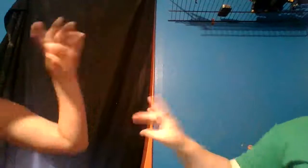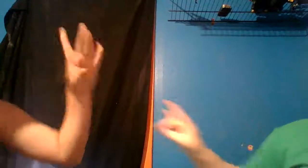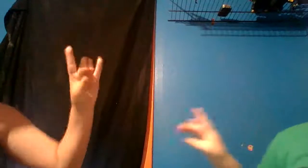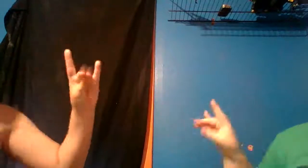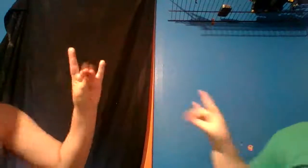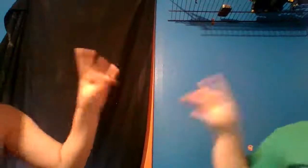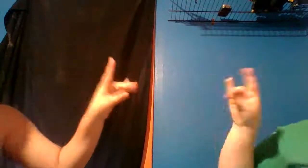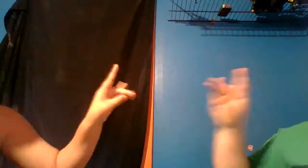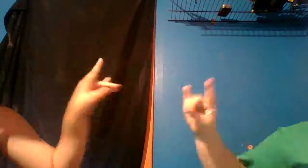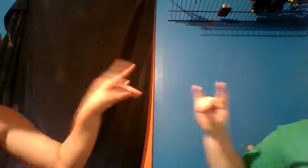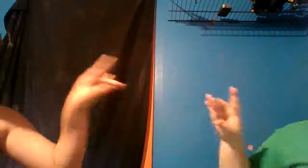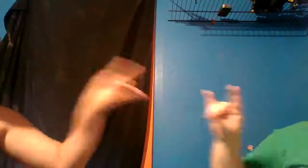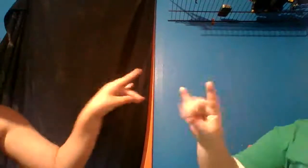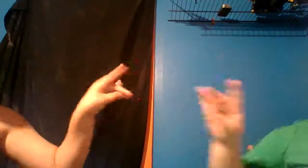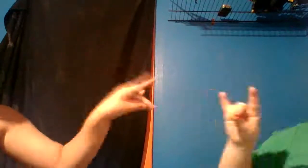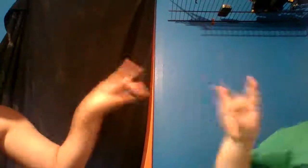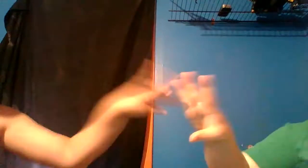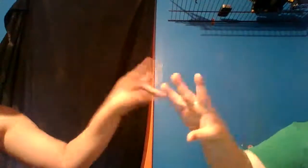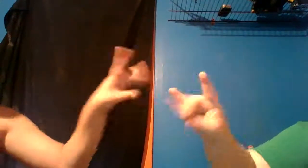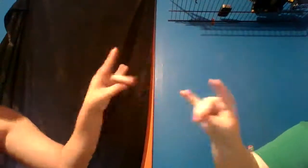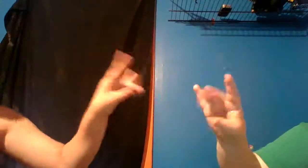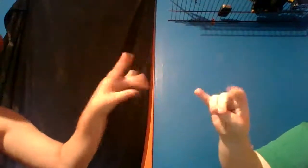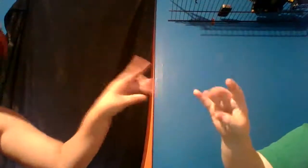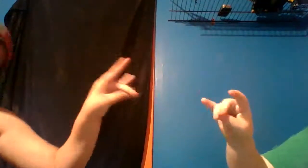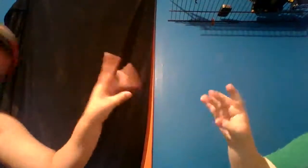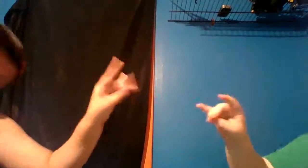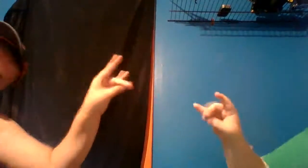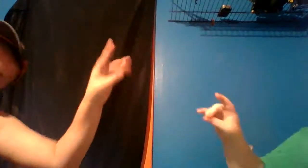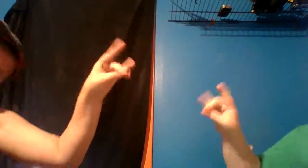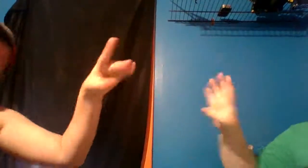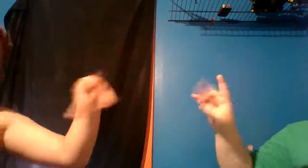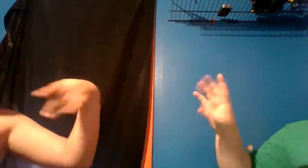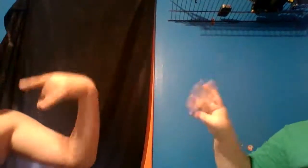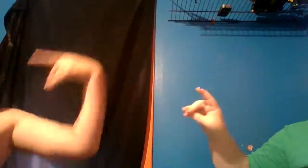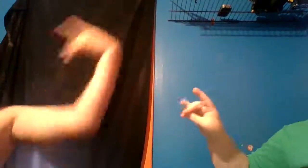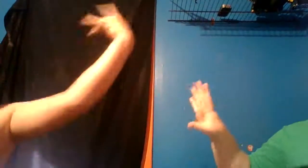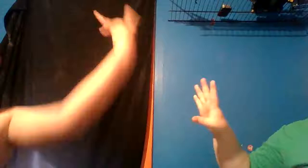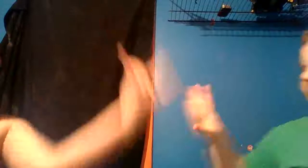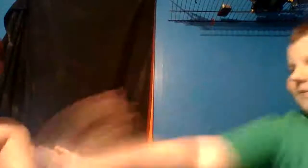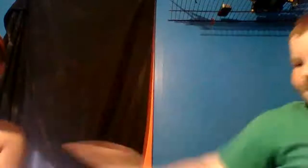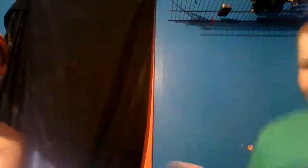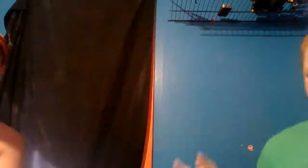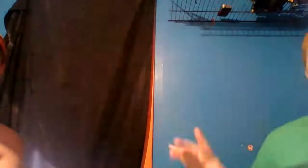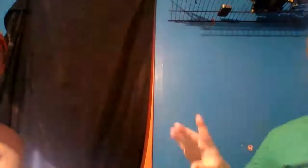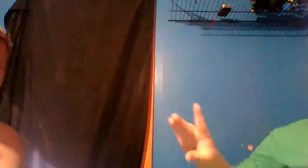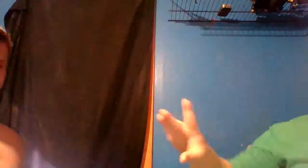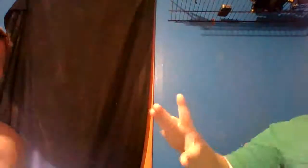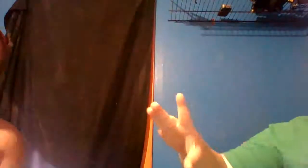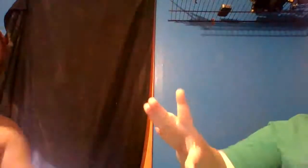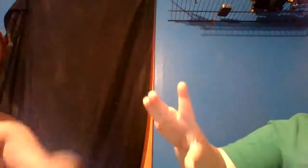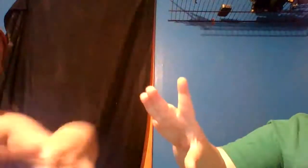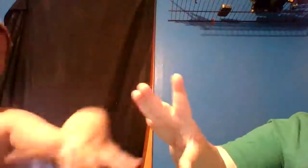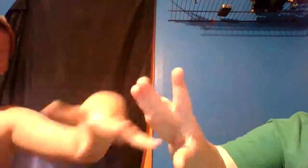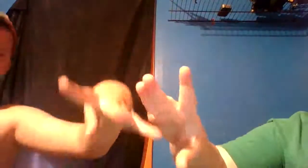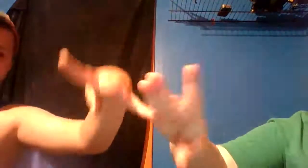Schwabble-Dabble-Glibble-Schwibble-Schwab-Dab. Dibble-Dabble-Schwibble-Schwab-Glab. Dibble-Dabble-Glab. Bye.